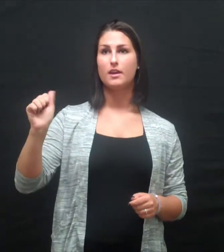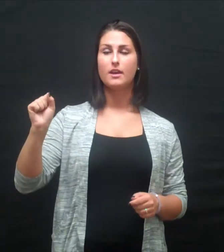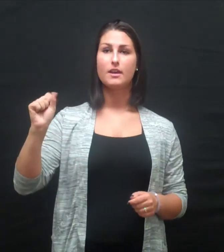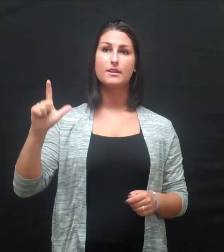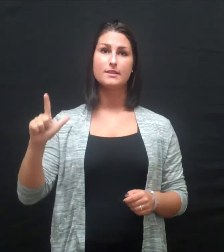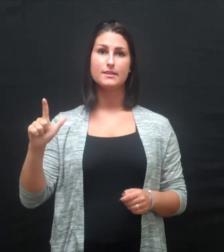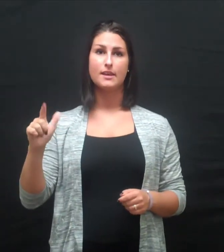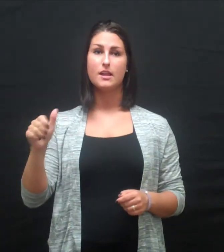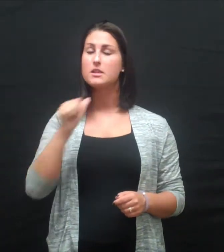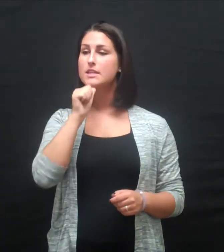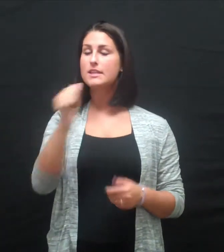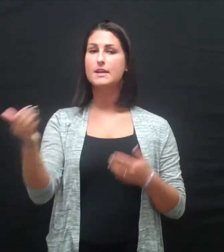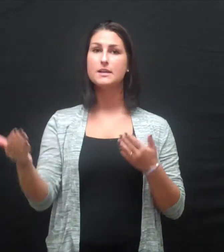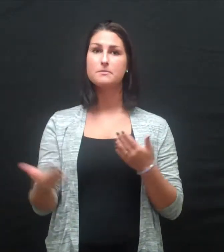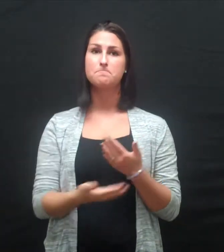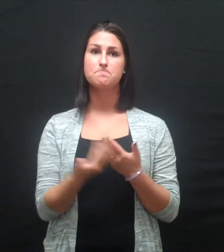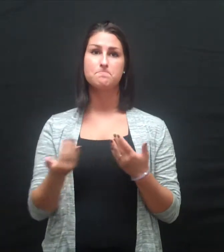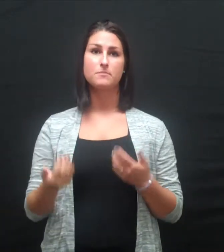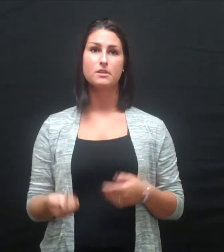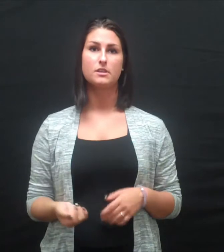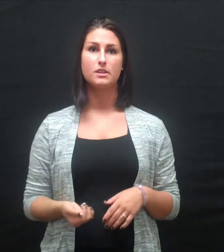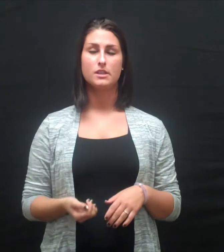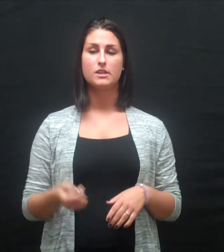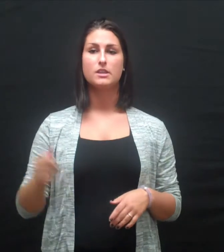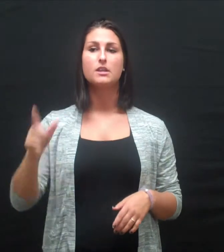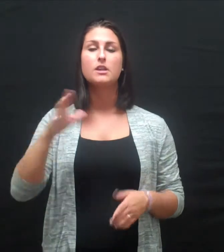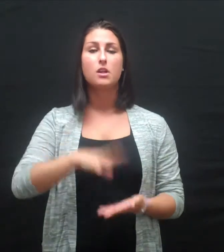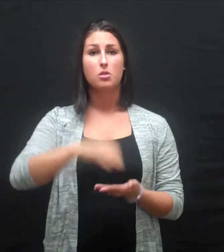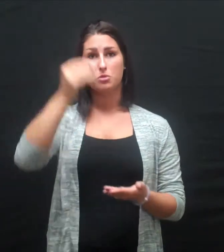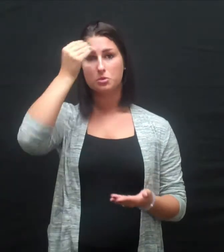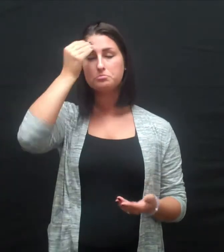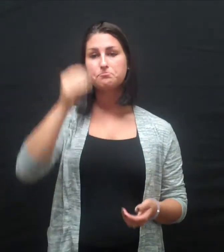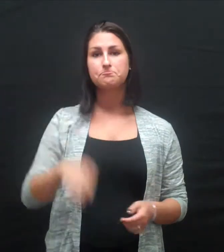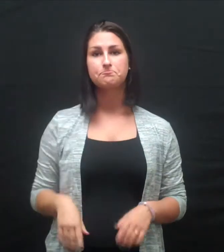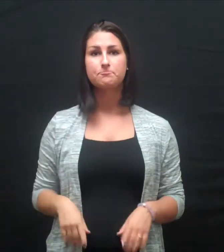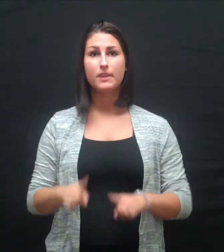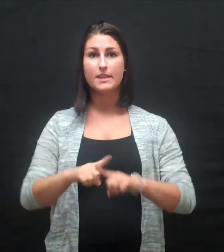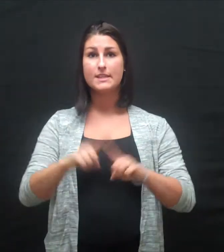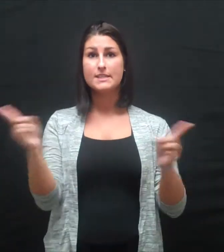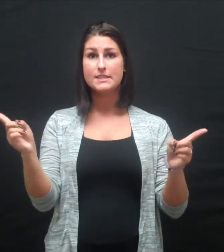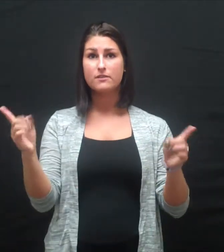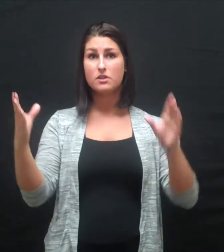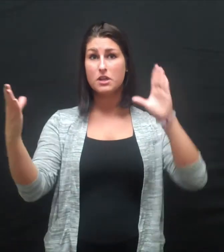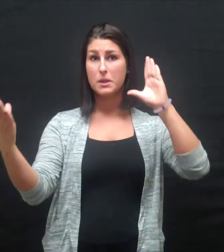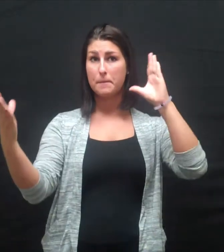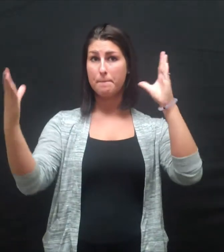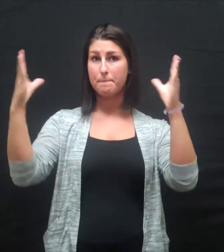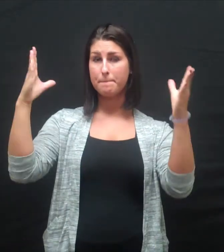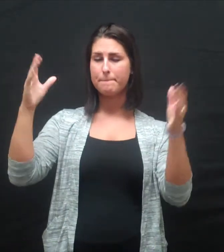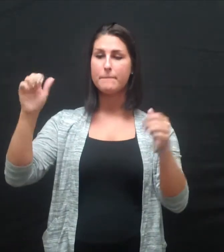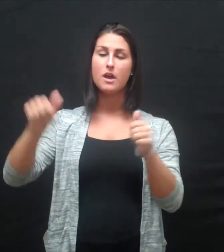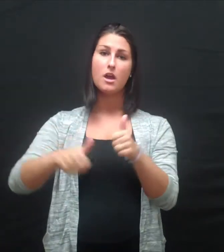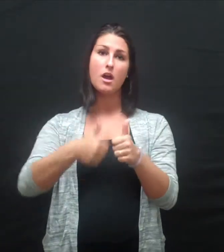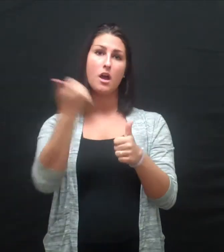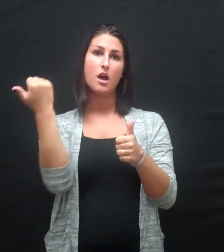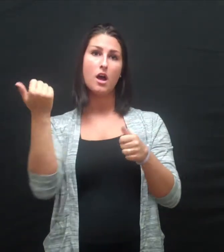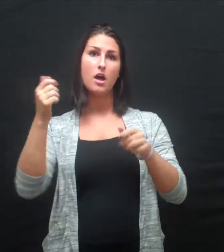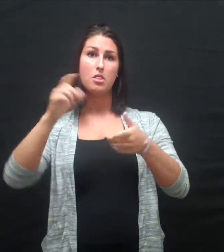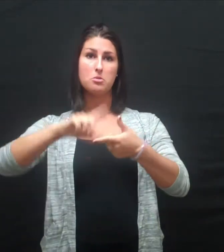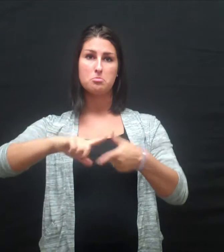American Sign Language is not an easy language to learn. It is very different from other languages because it is